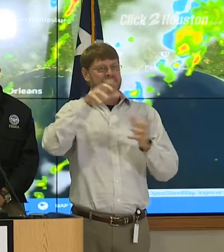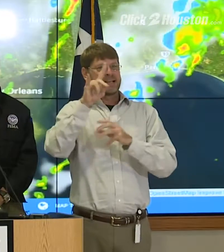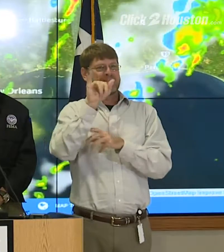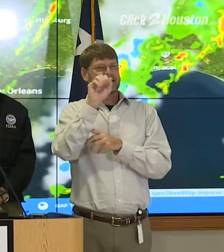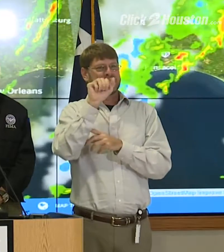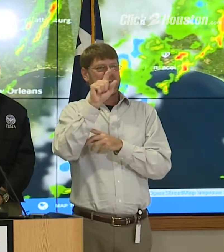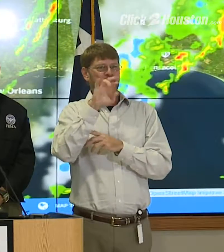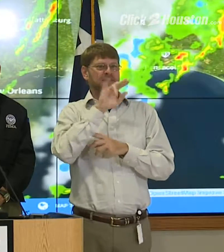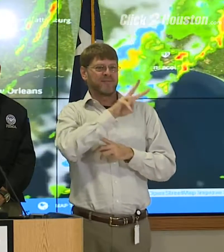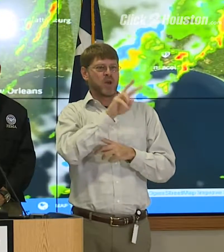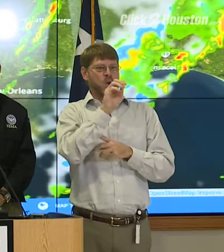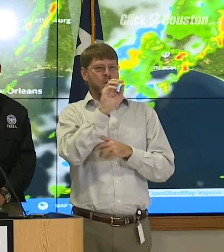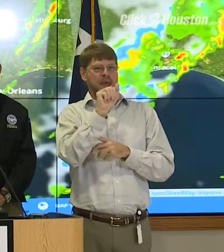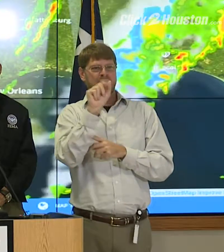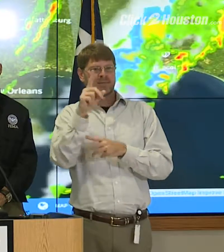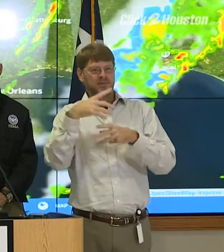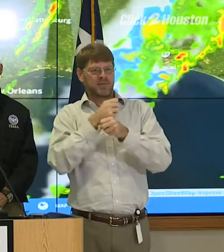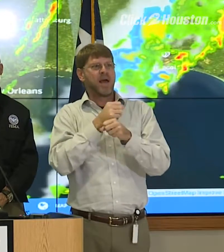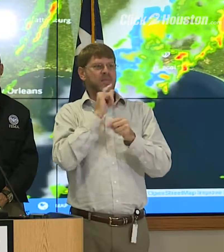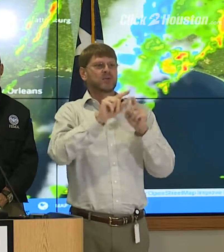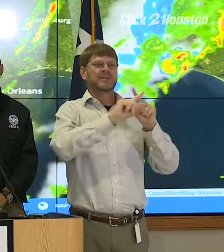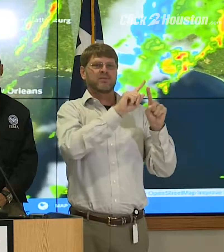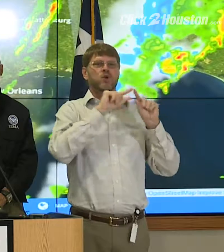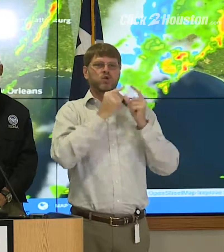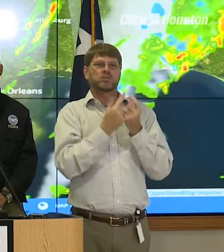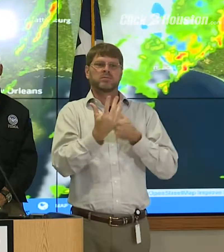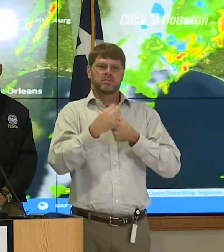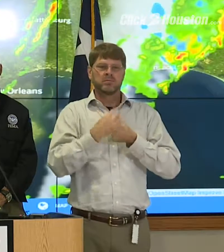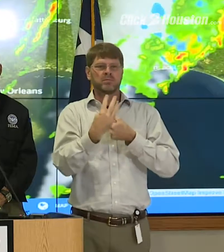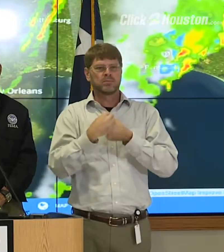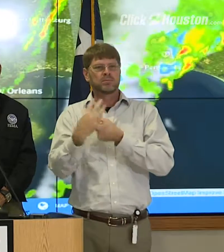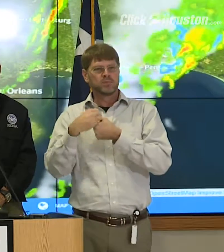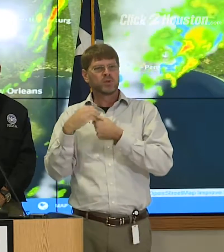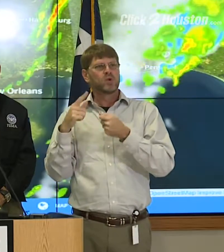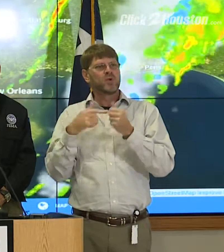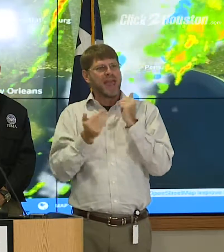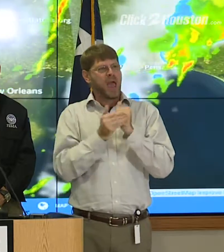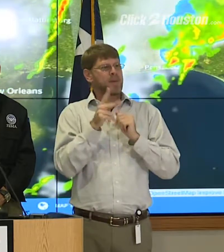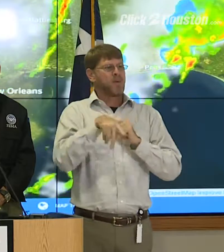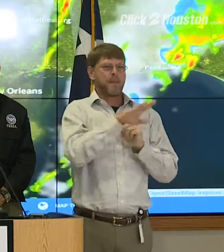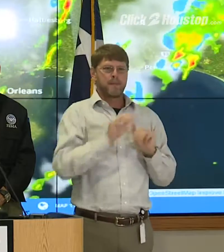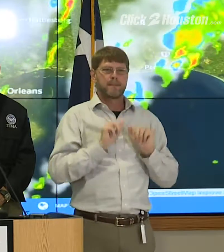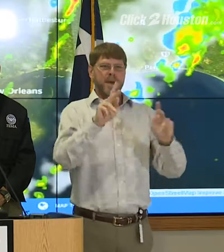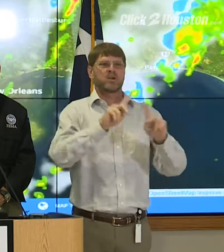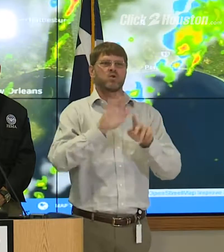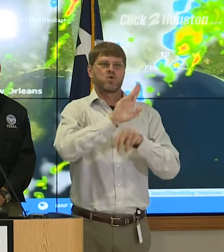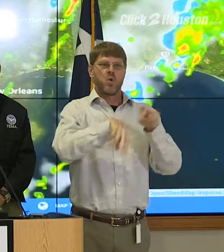those are all the groups that also come into play in helping people get on with their lives.